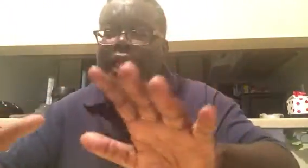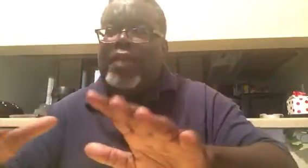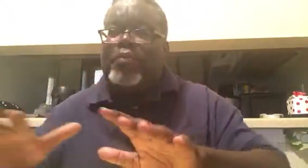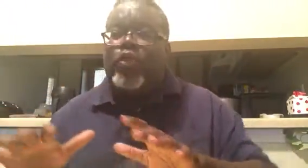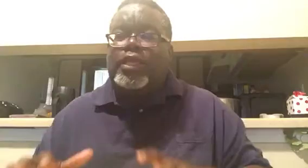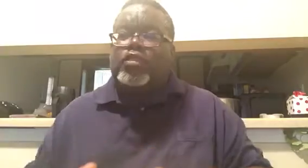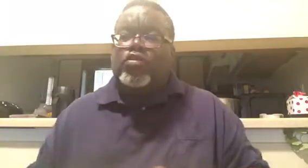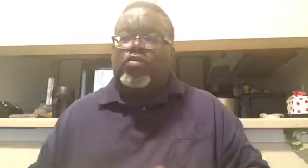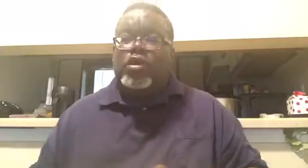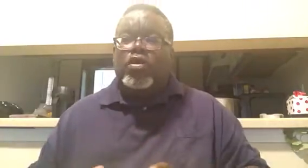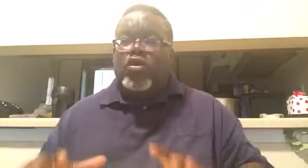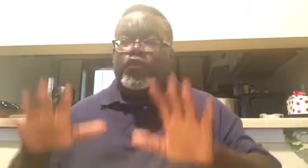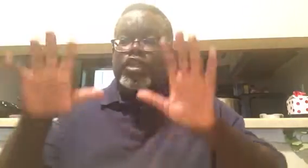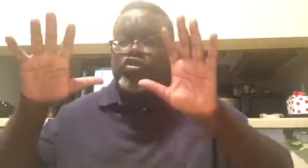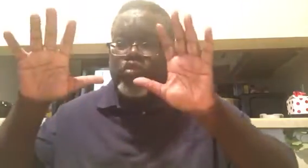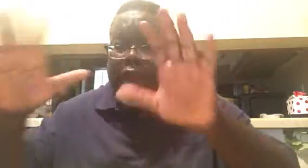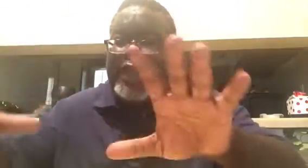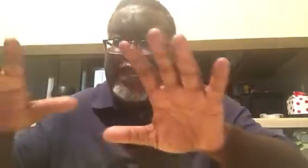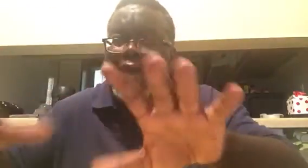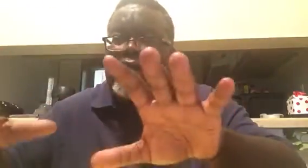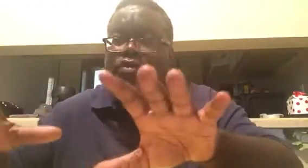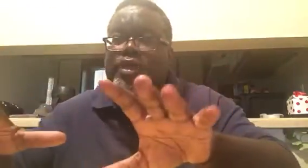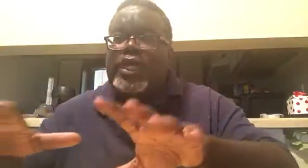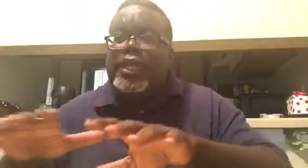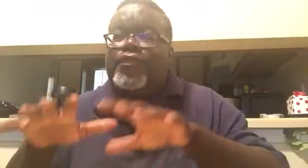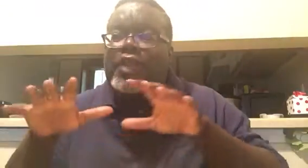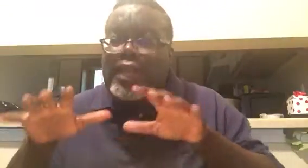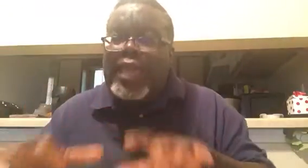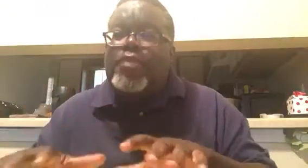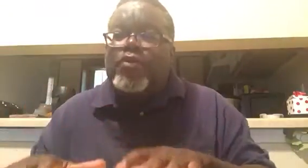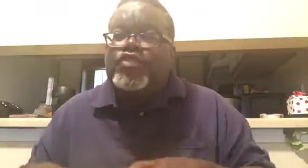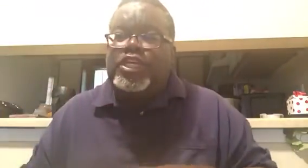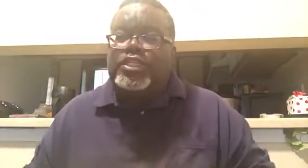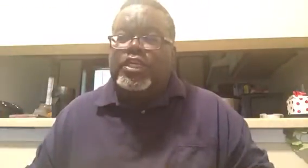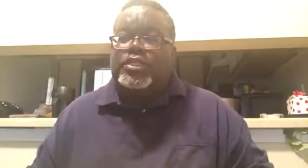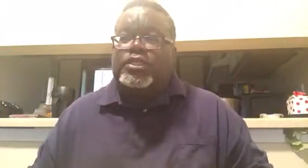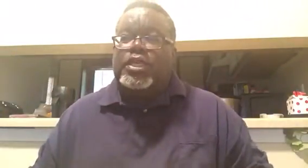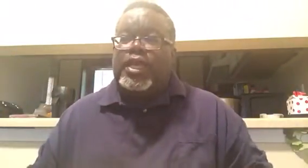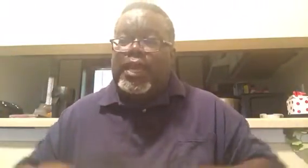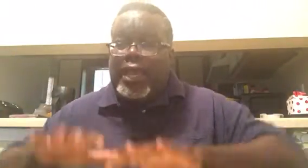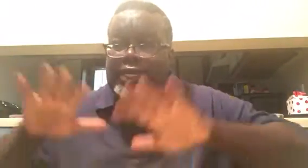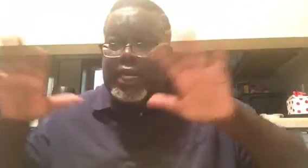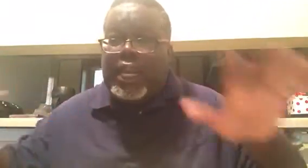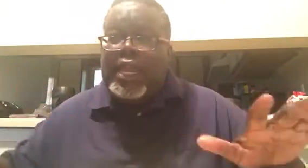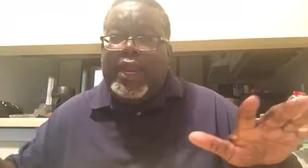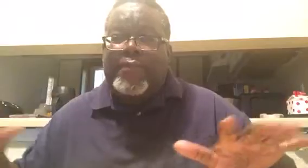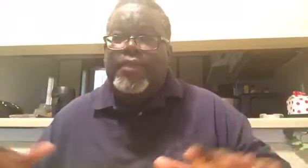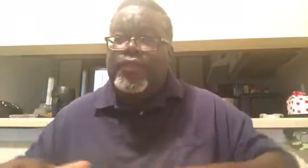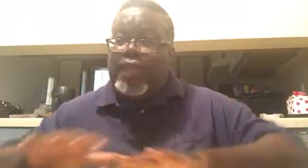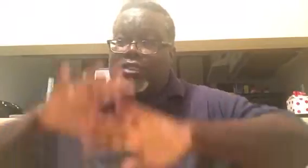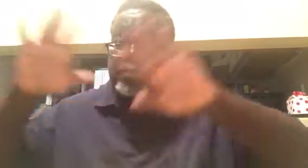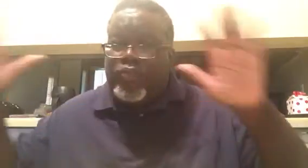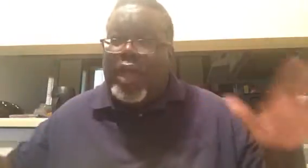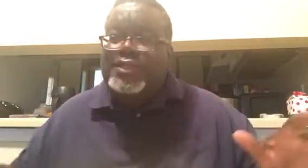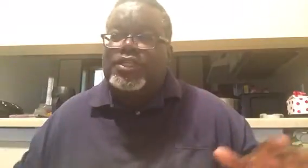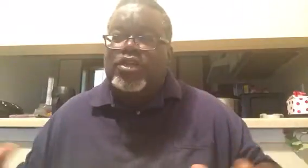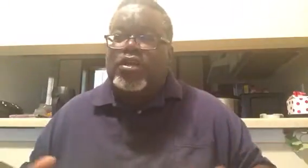and breakthrough over you right now in the name of Jesus. And I declare that surprises are